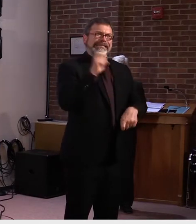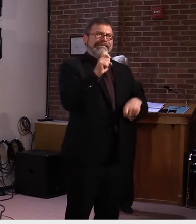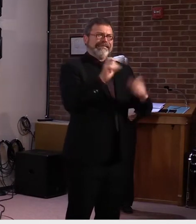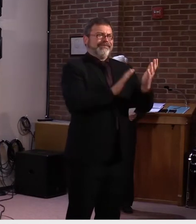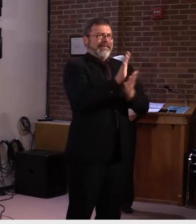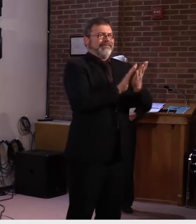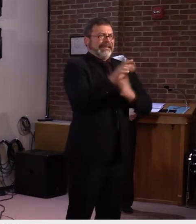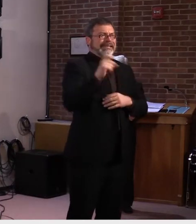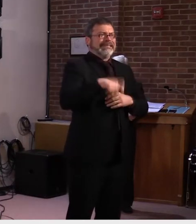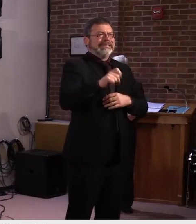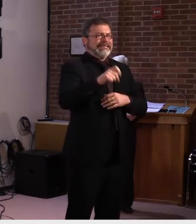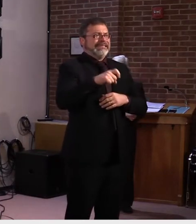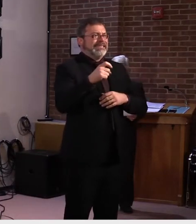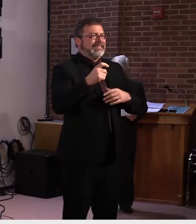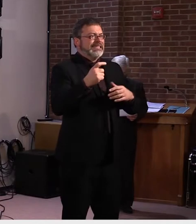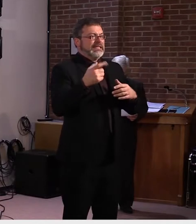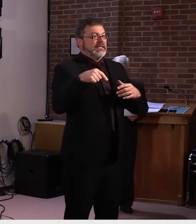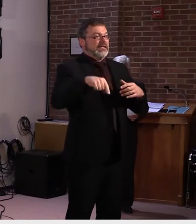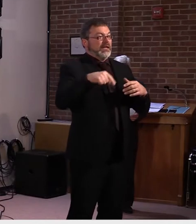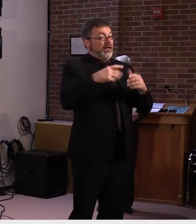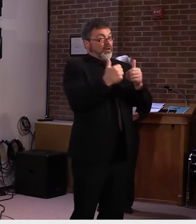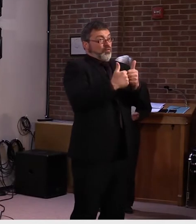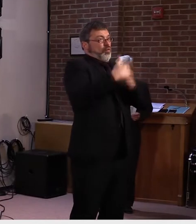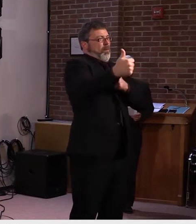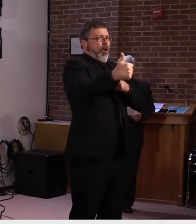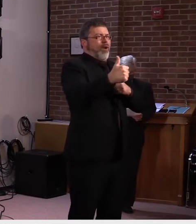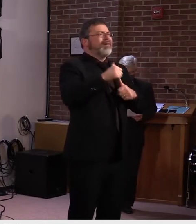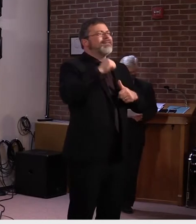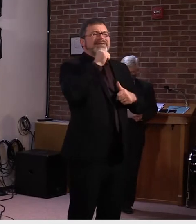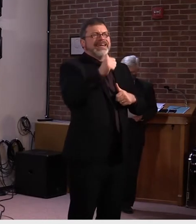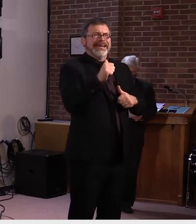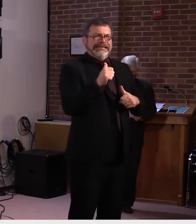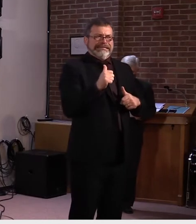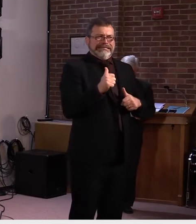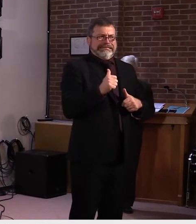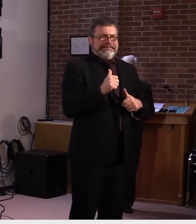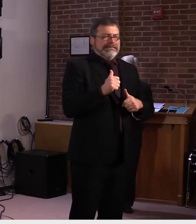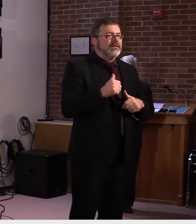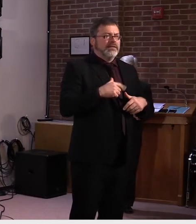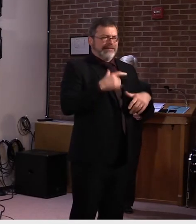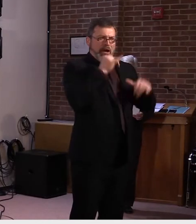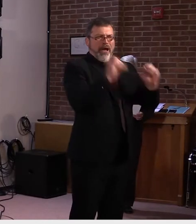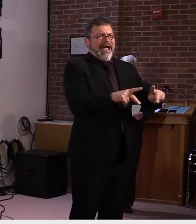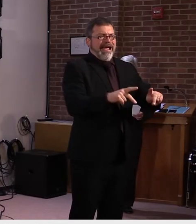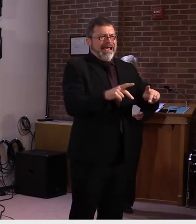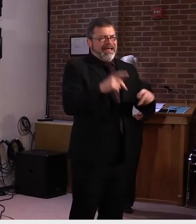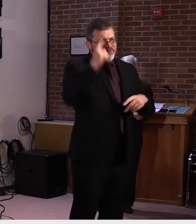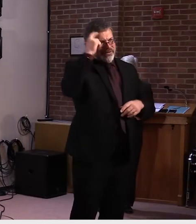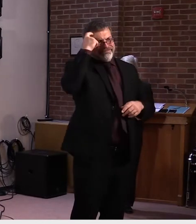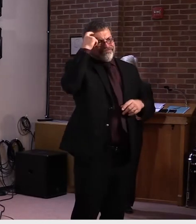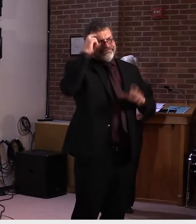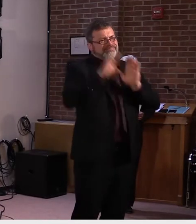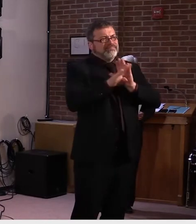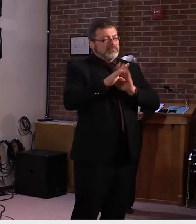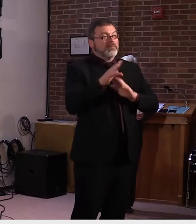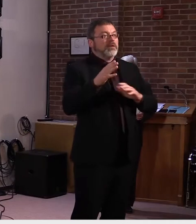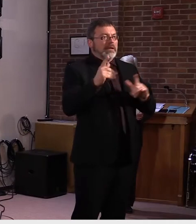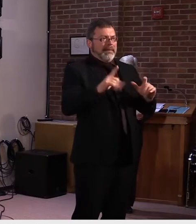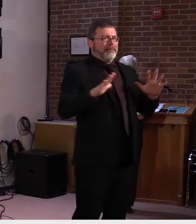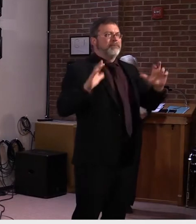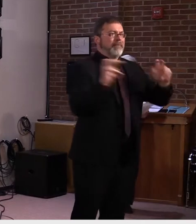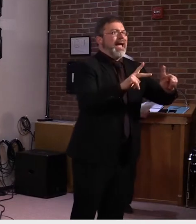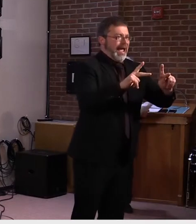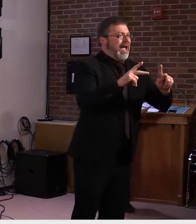So, if the health experts are telling us it's safe, then we need to get back into some routine and provide stability